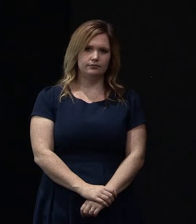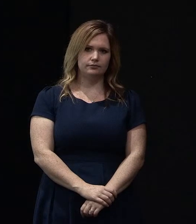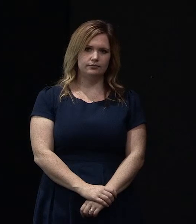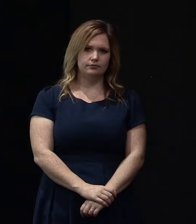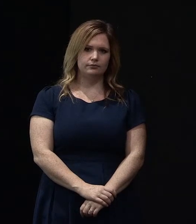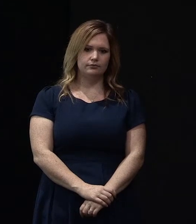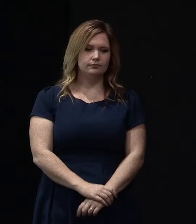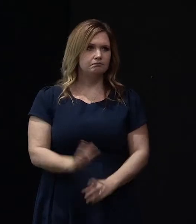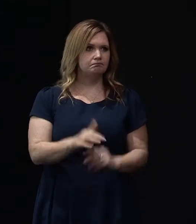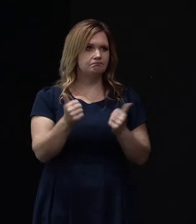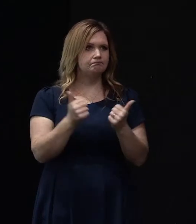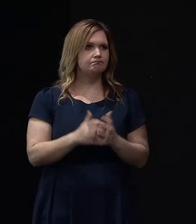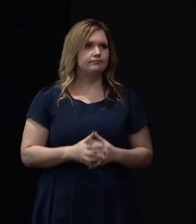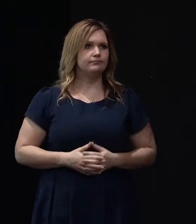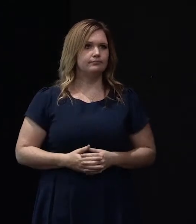All good?